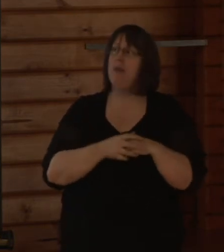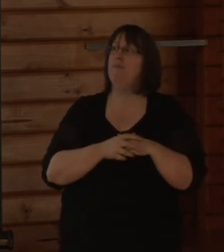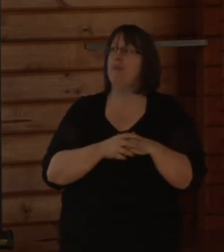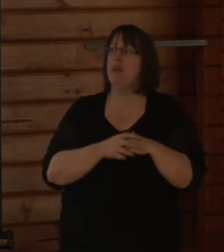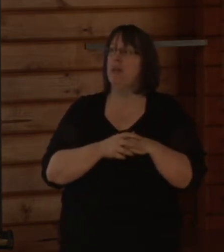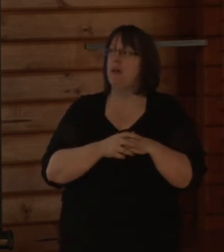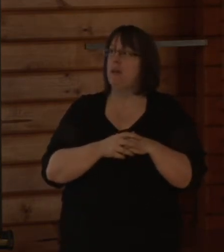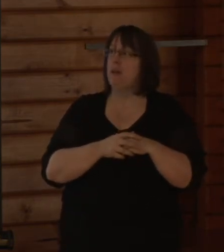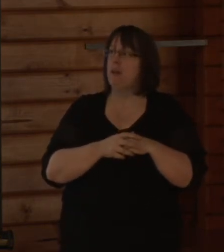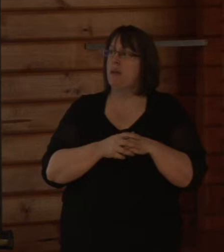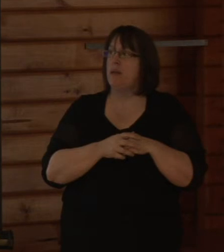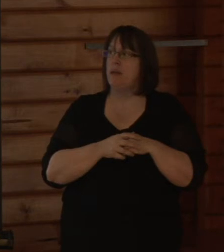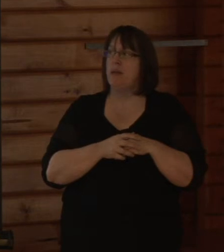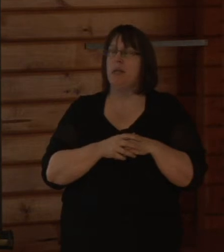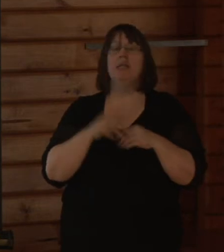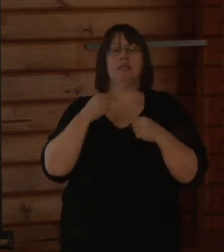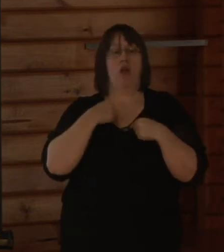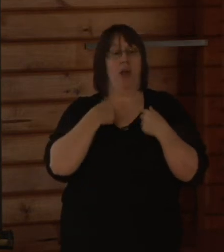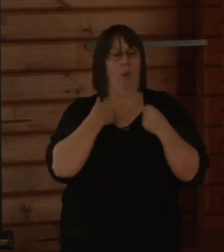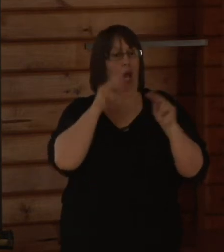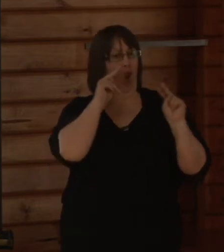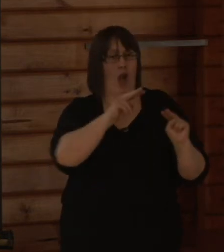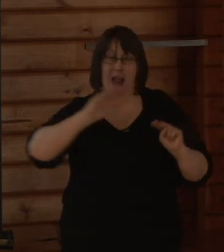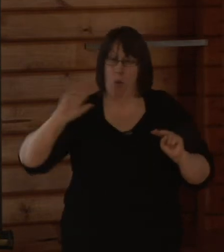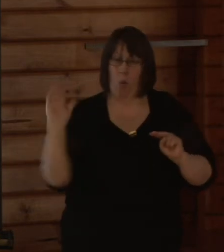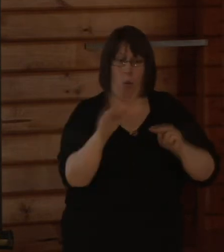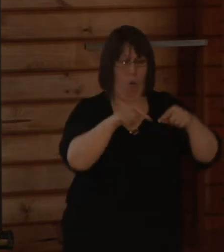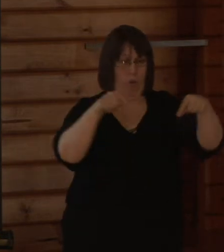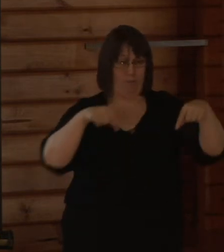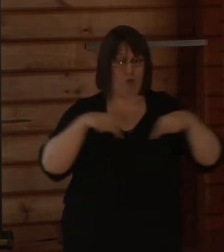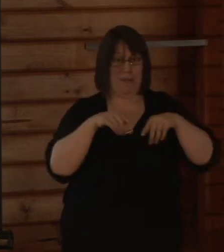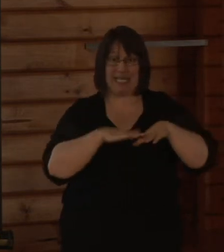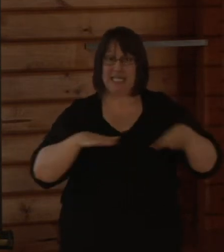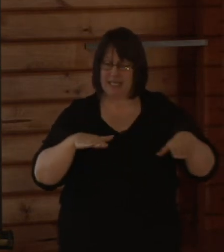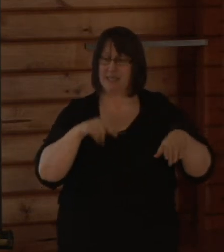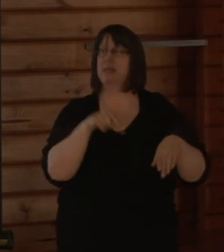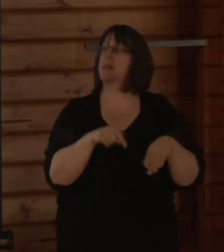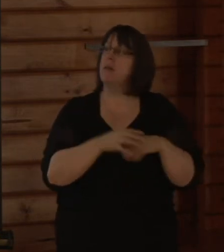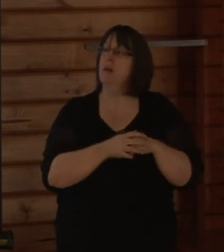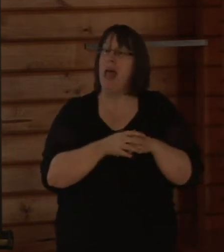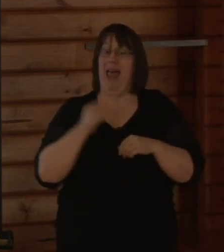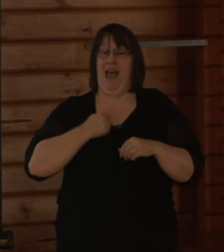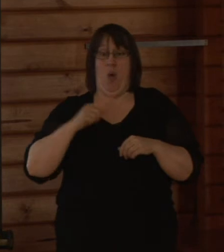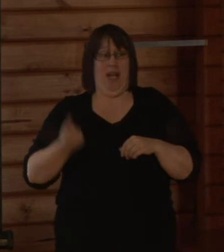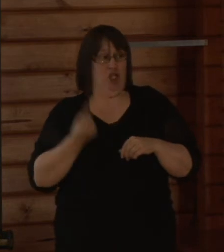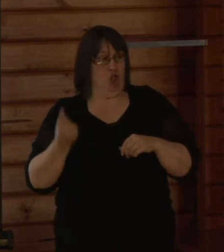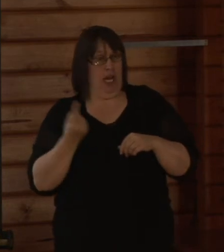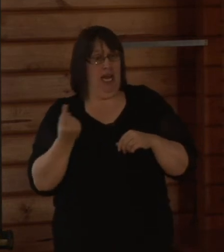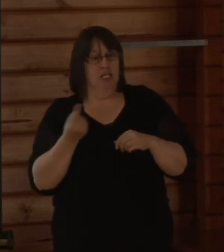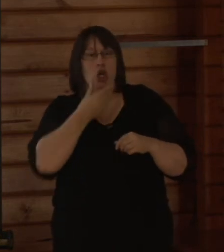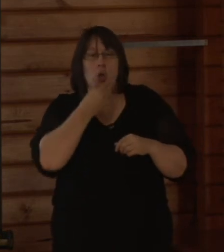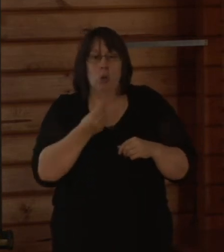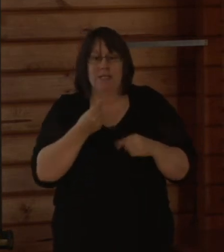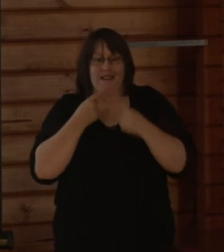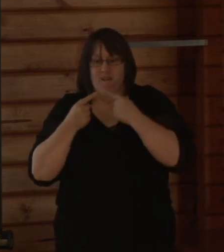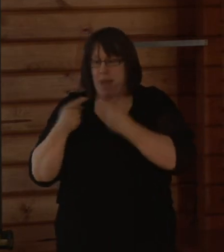every identified property is looked at in detail by our engineers using all